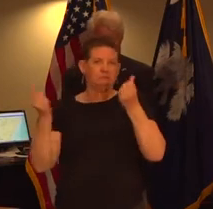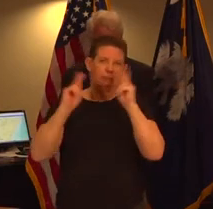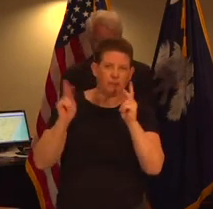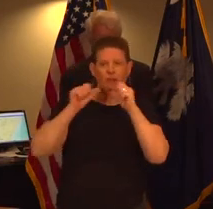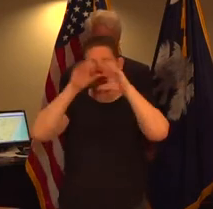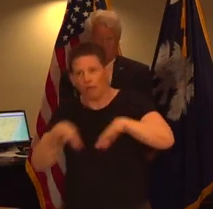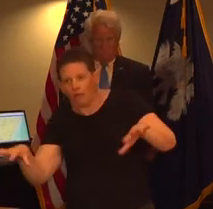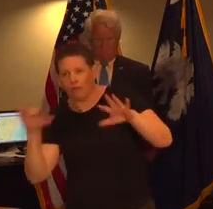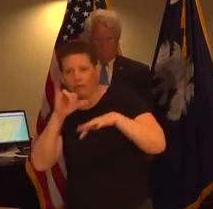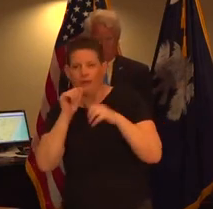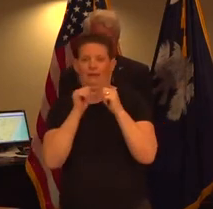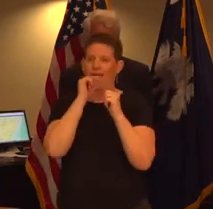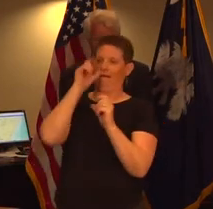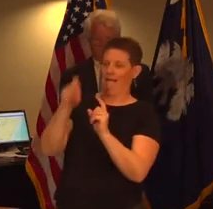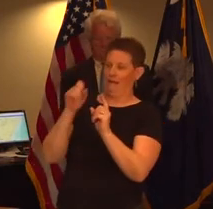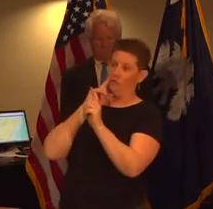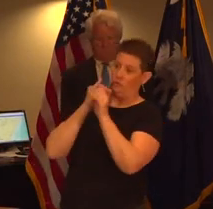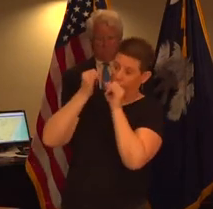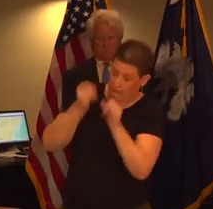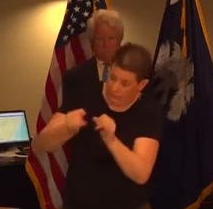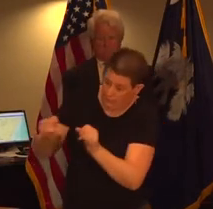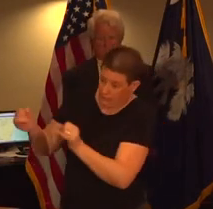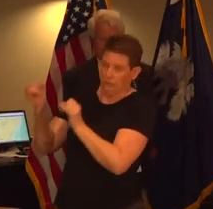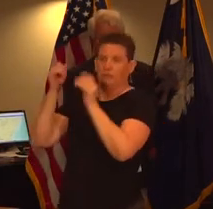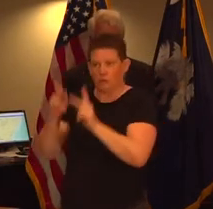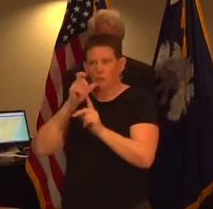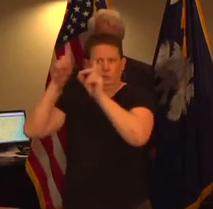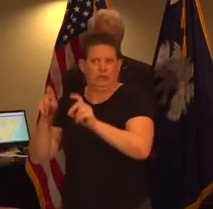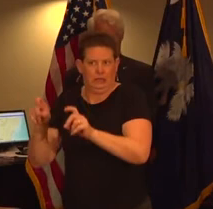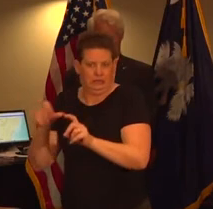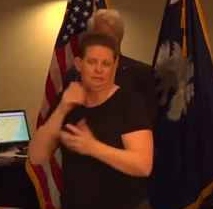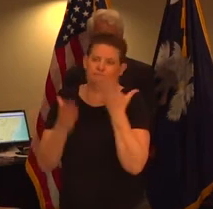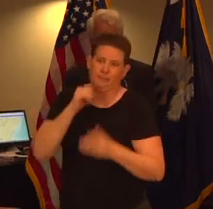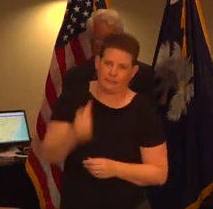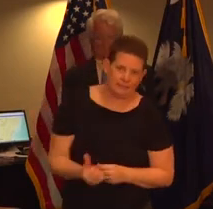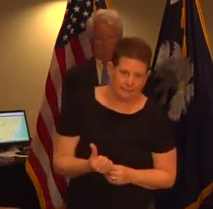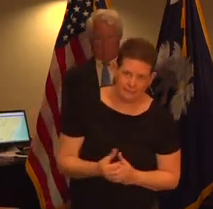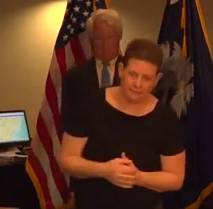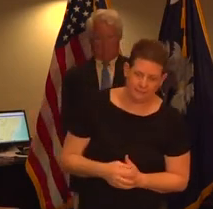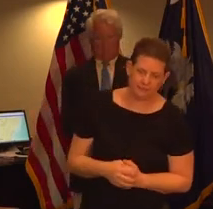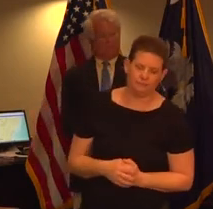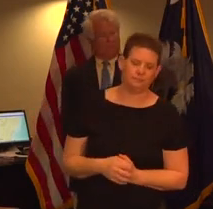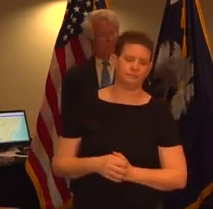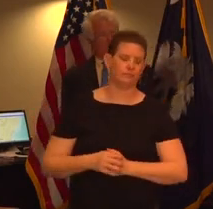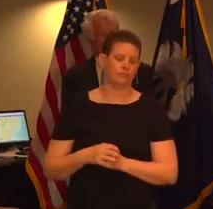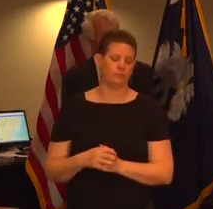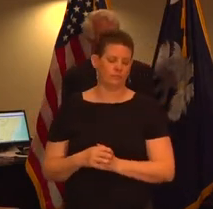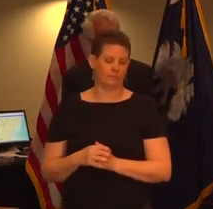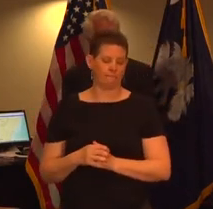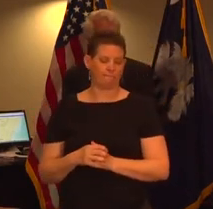communities without necessarily attempting to identify every single case and this is particularly important if